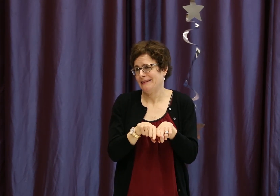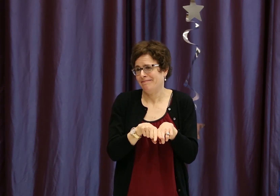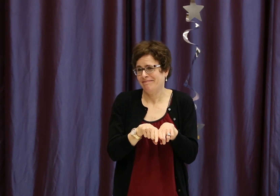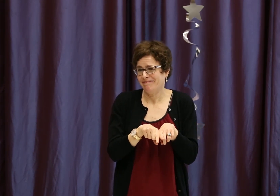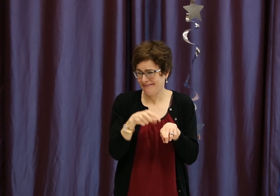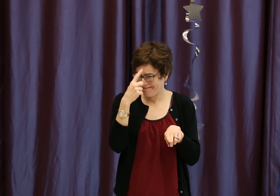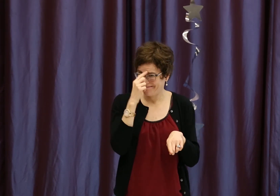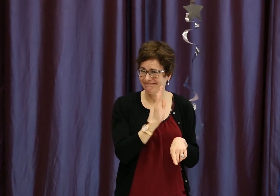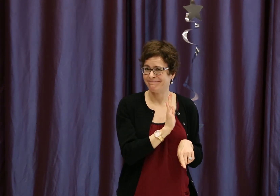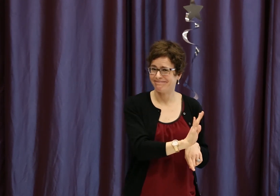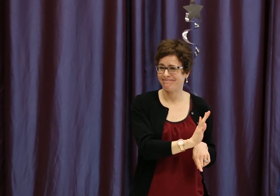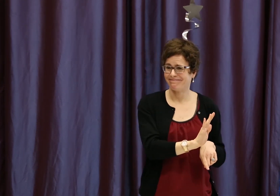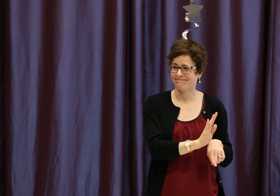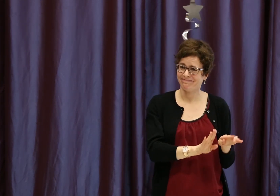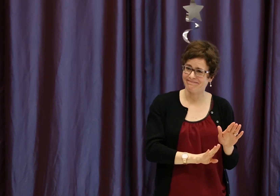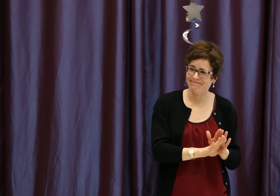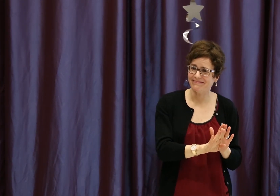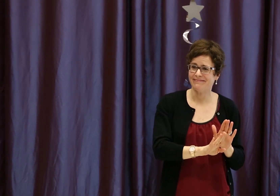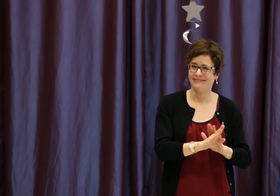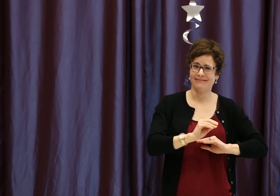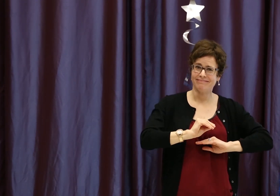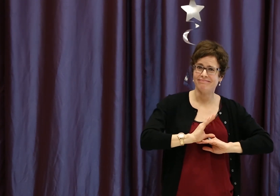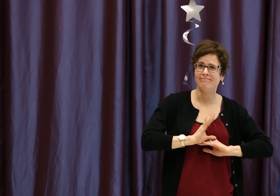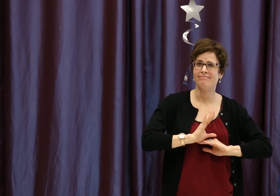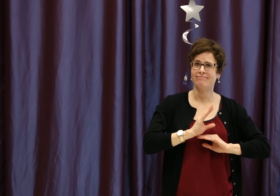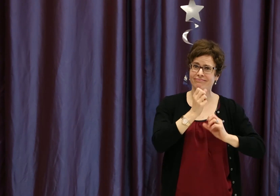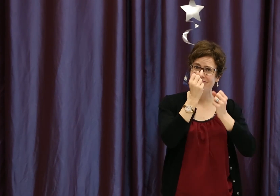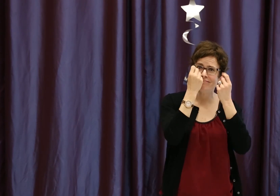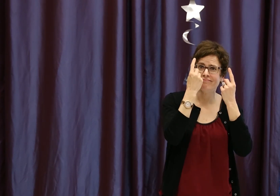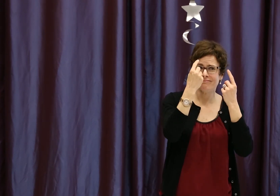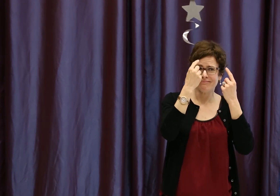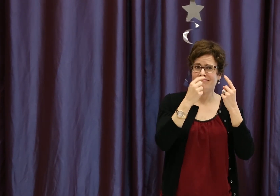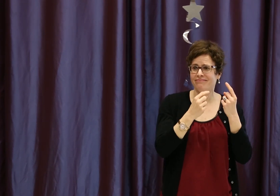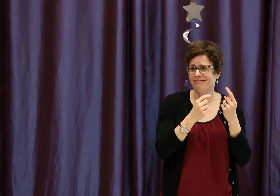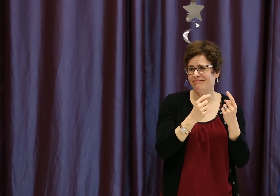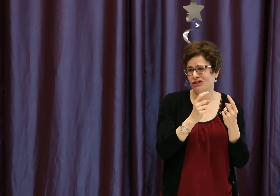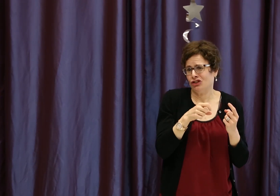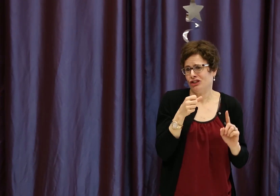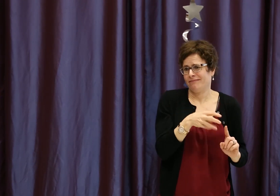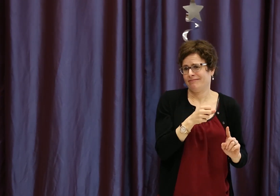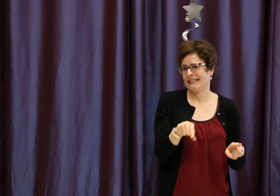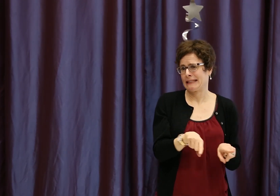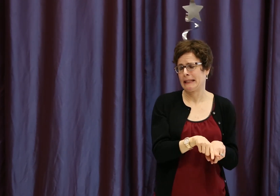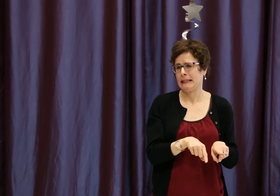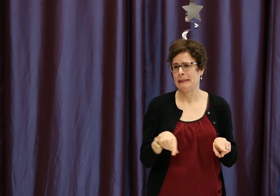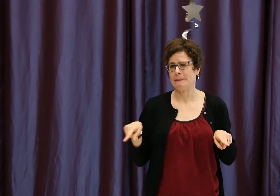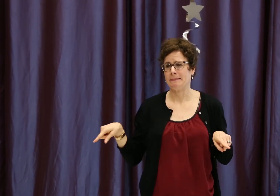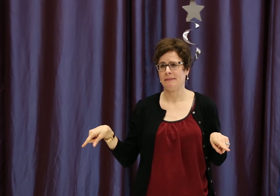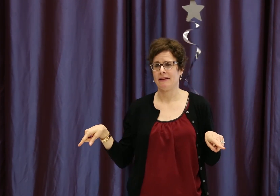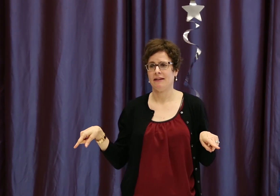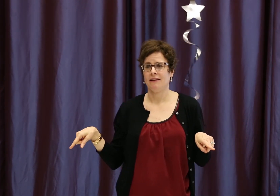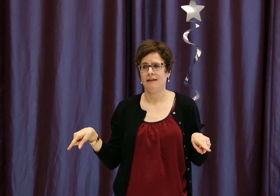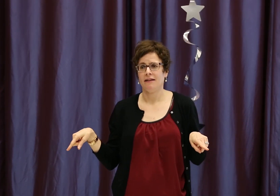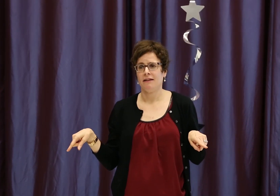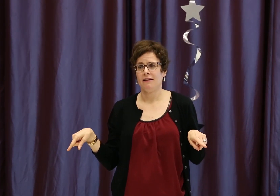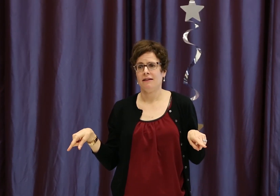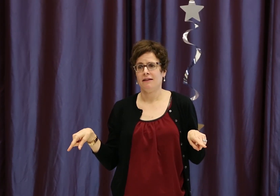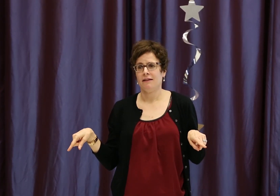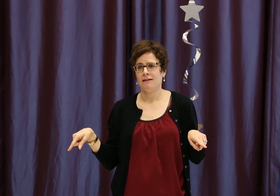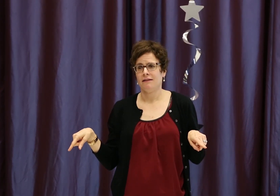And hopefully, they should be able to receive the same information. They should be able to understand exactly the